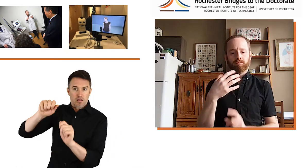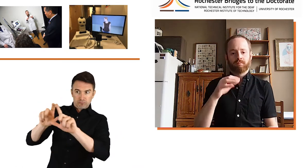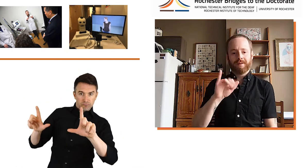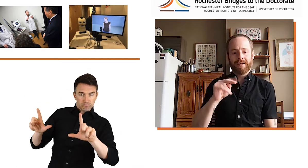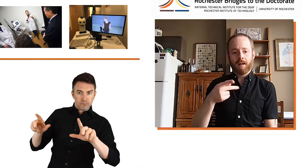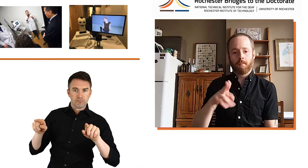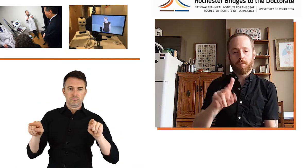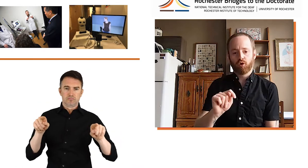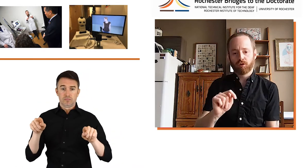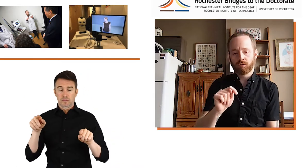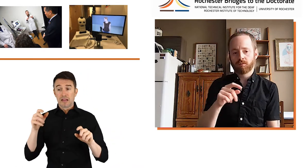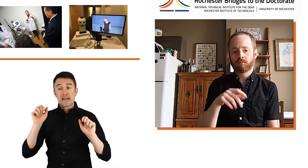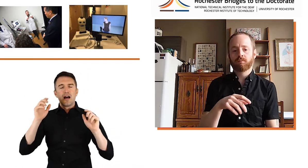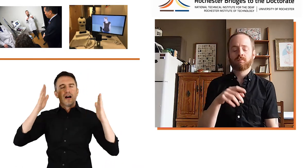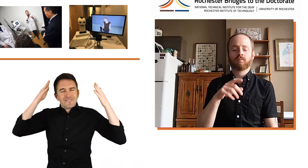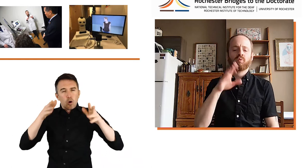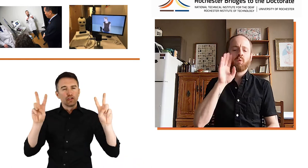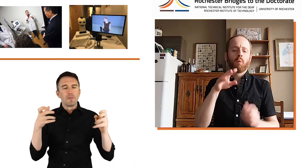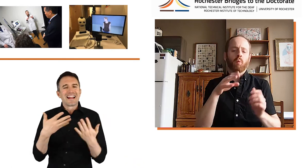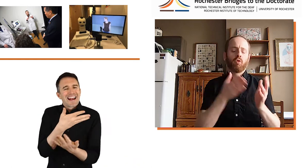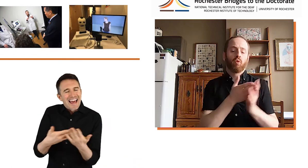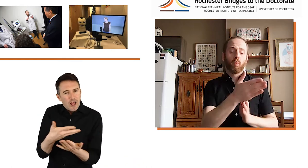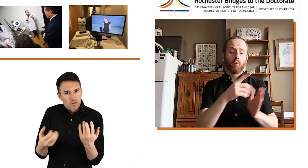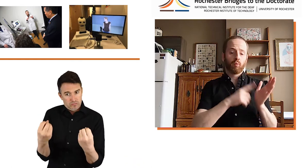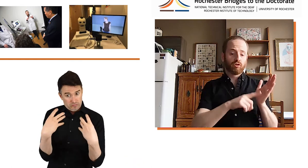language input, language stimuli.